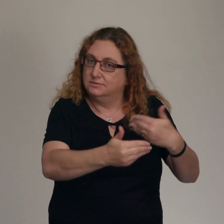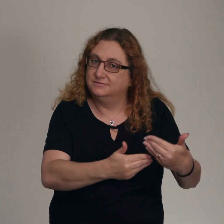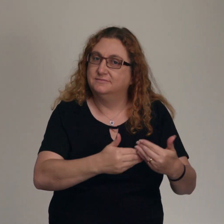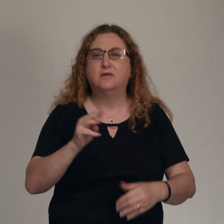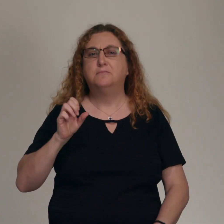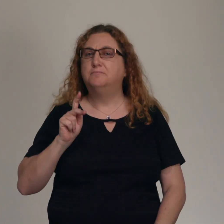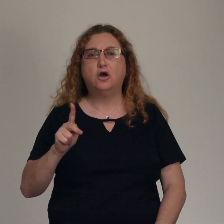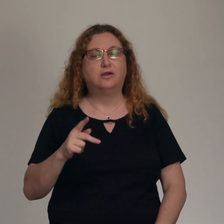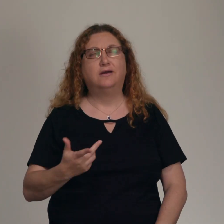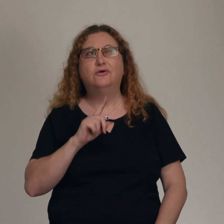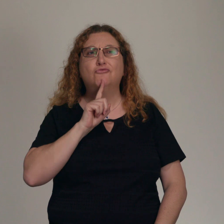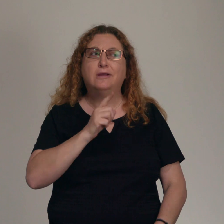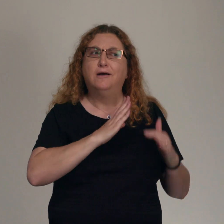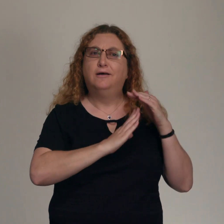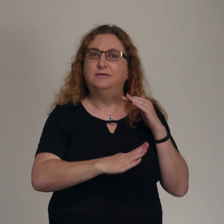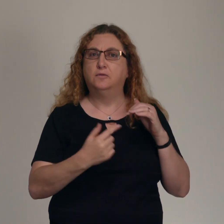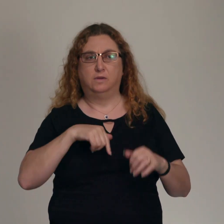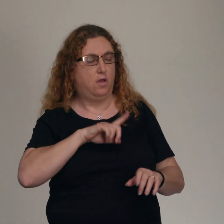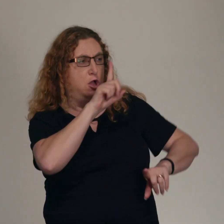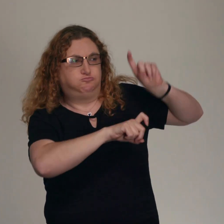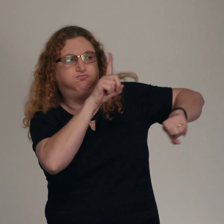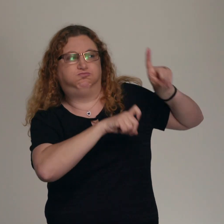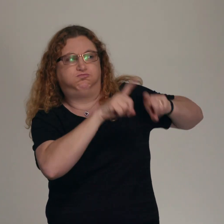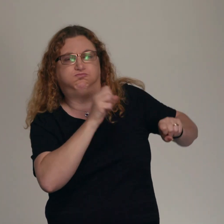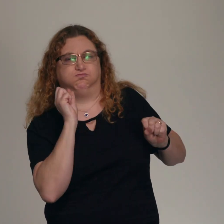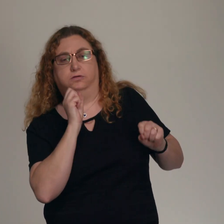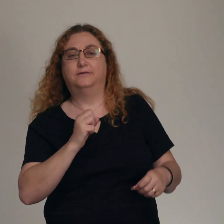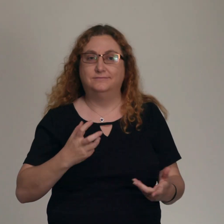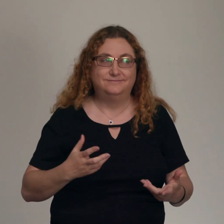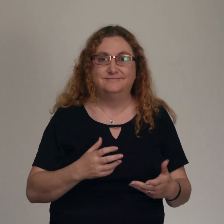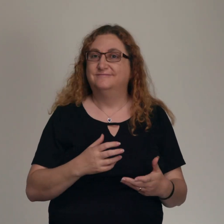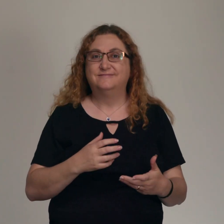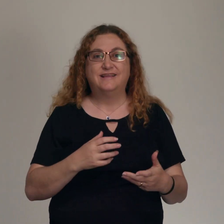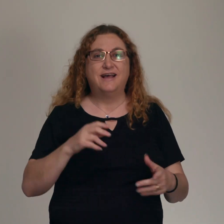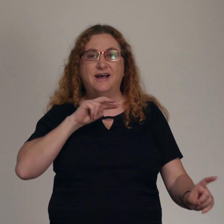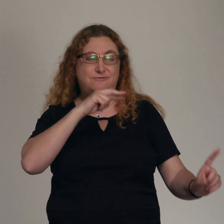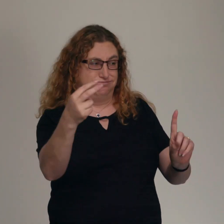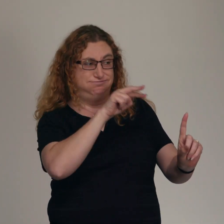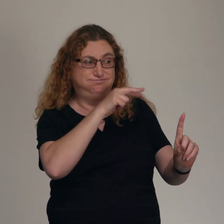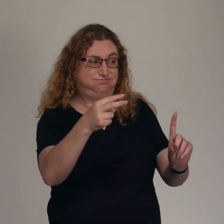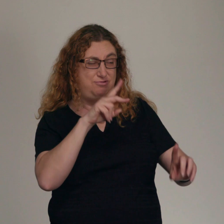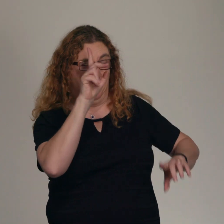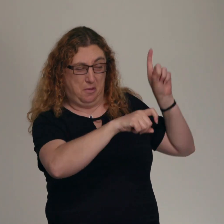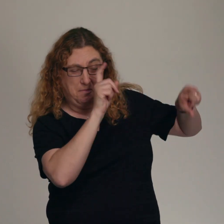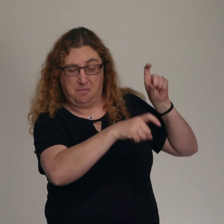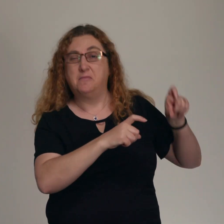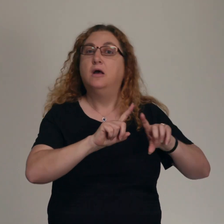so many questions. We have interviewed so many different people come at this from so many different angles and he has been welcoming of